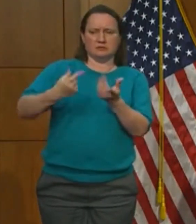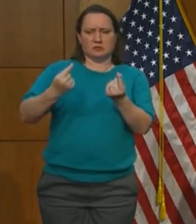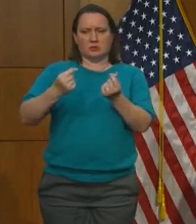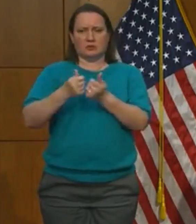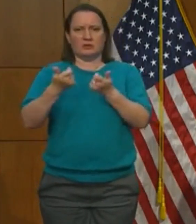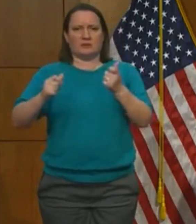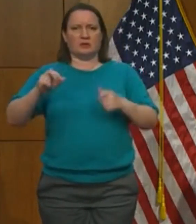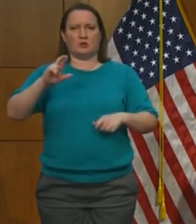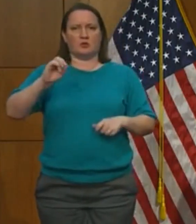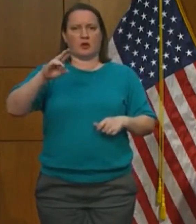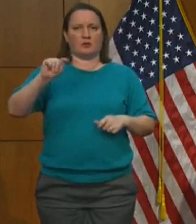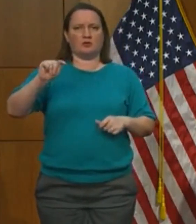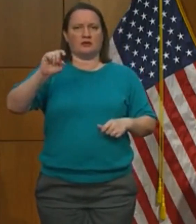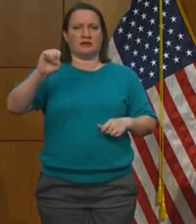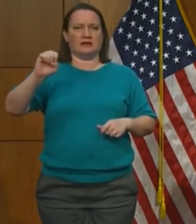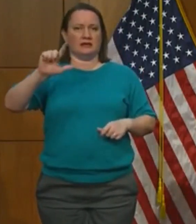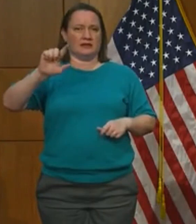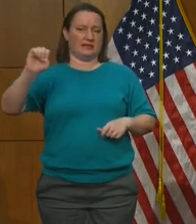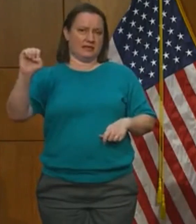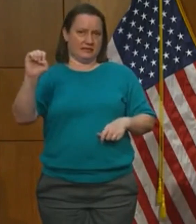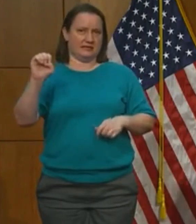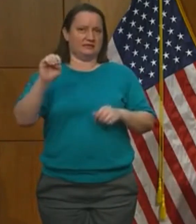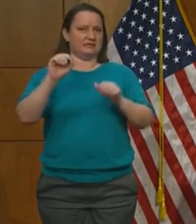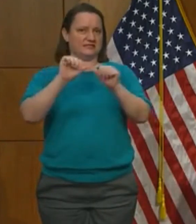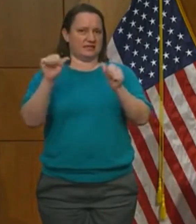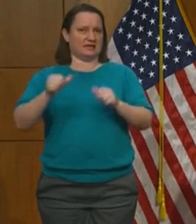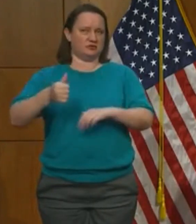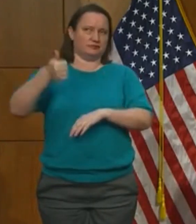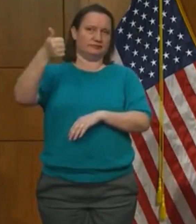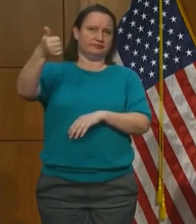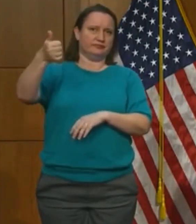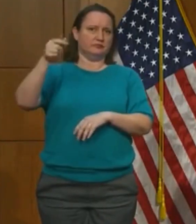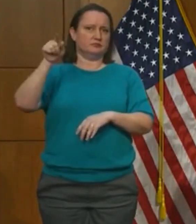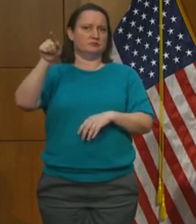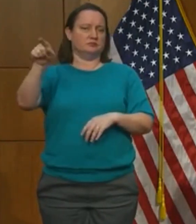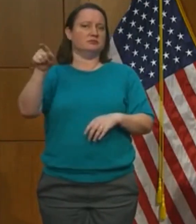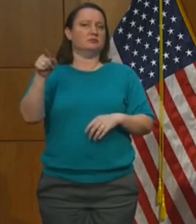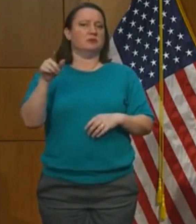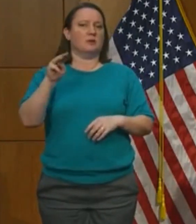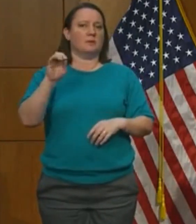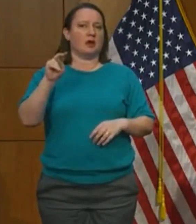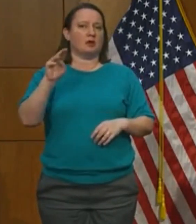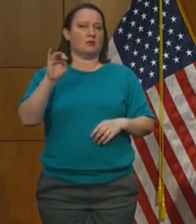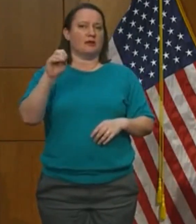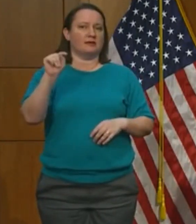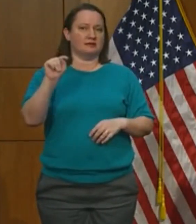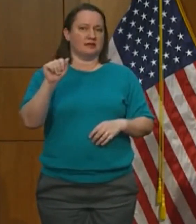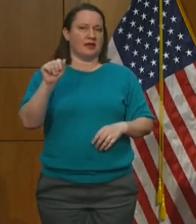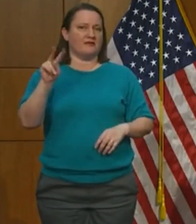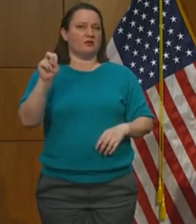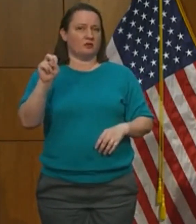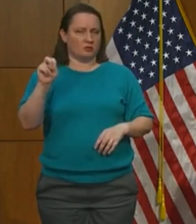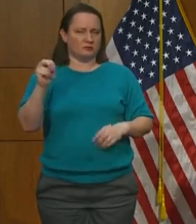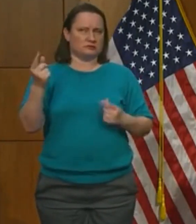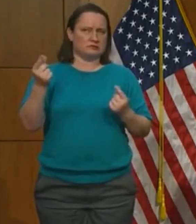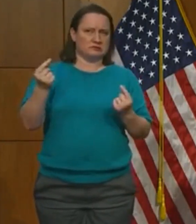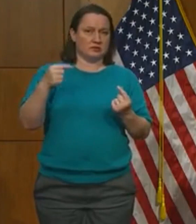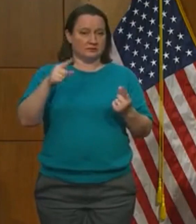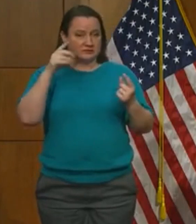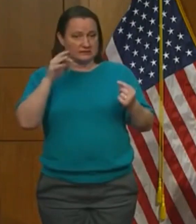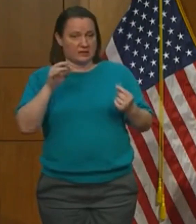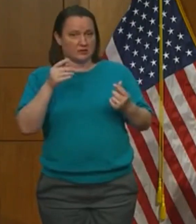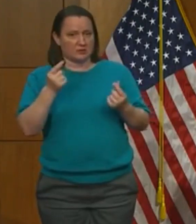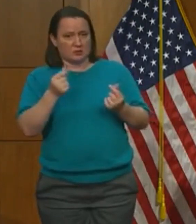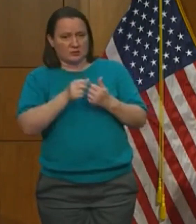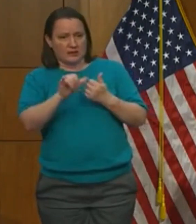done with that? The question is about the Robert E. Lee statue on Monument Avenue. And just to, I think Alan, I appreciate the